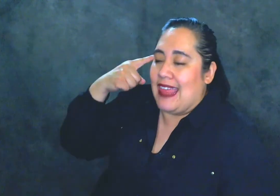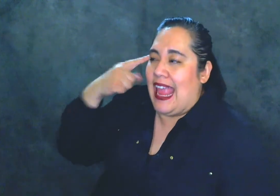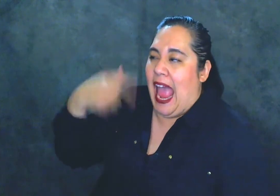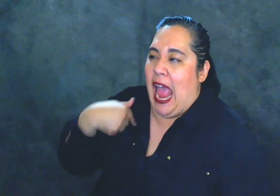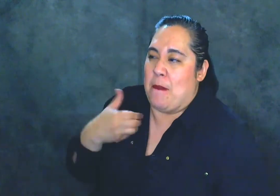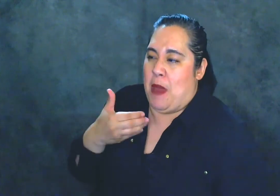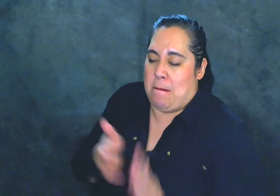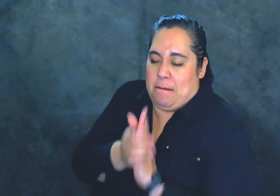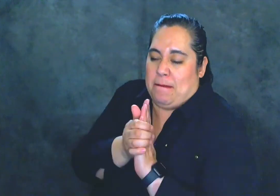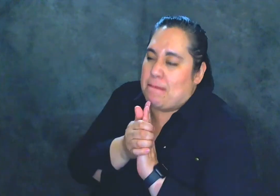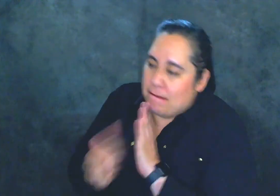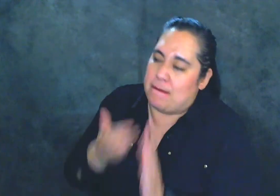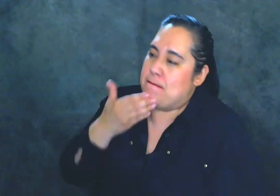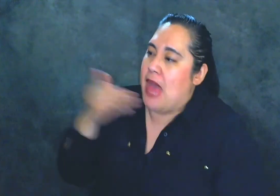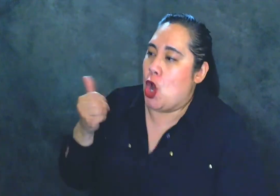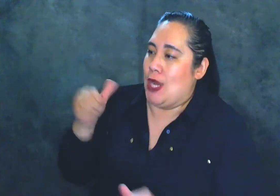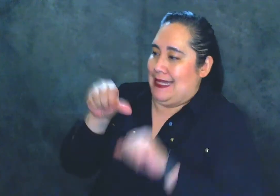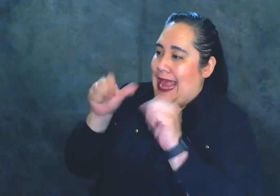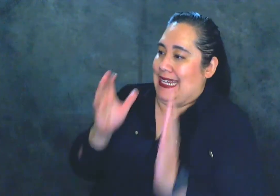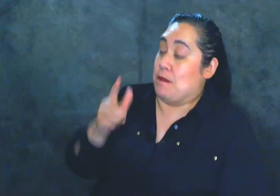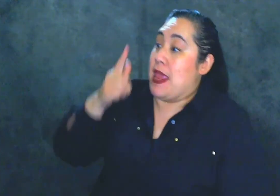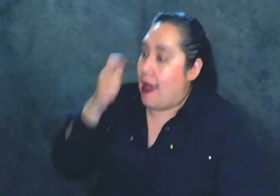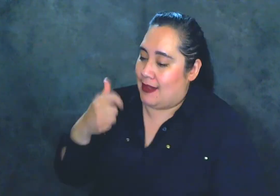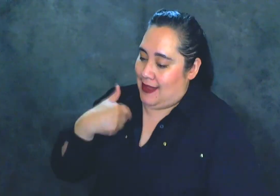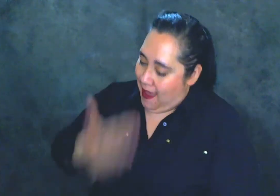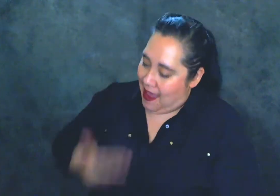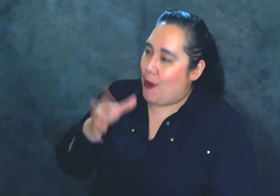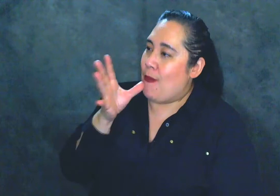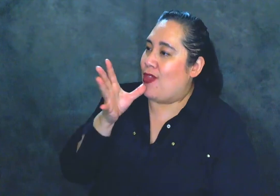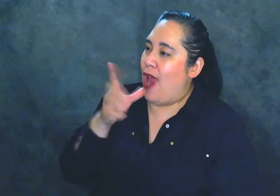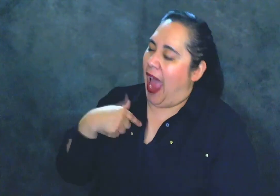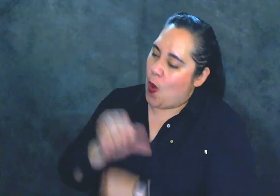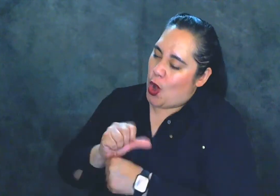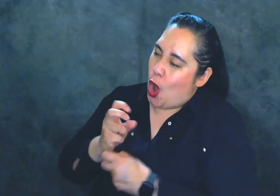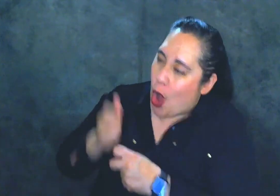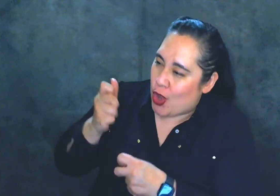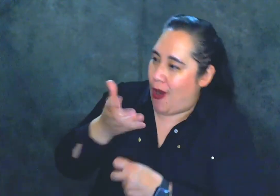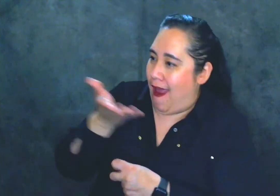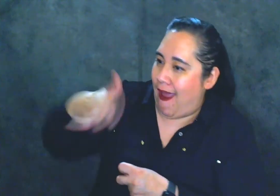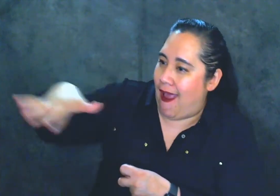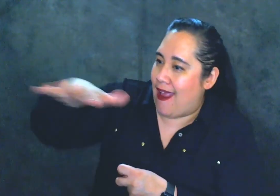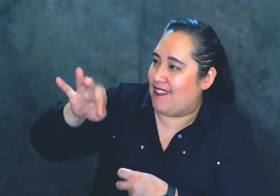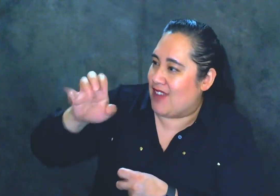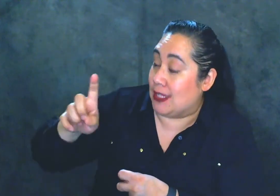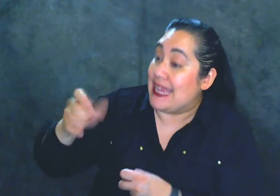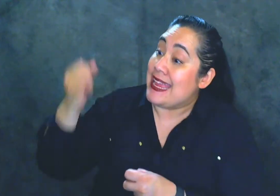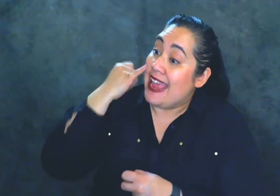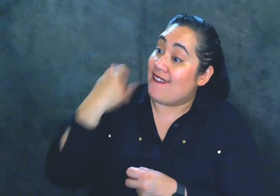scientist because I'm a mother because I work harder in the field. If I'm away from my children,